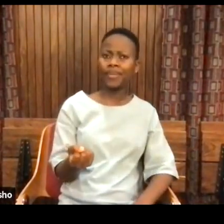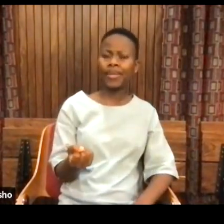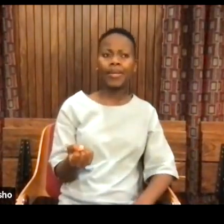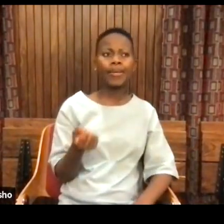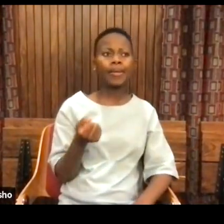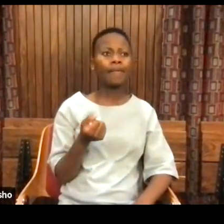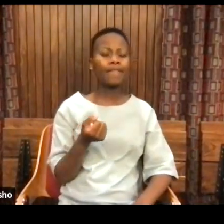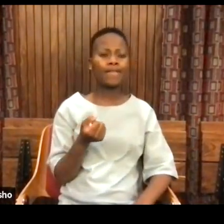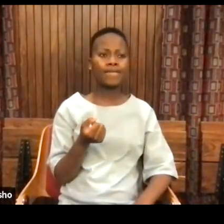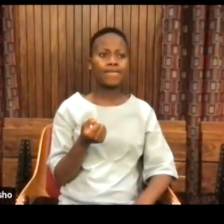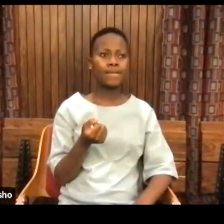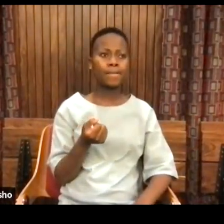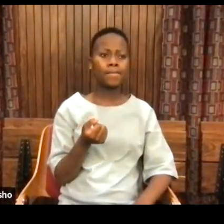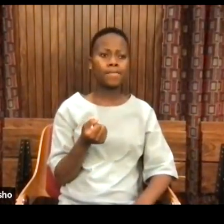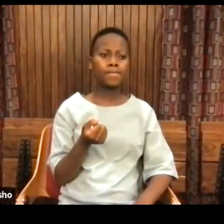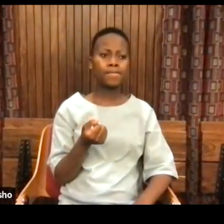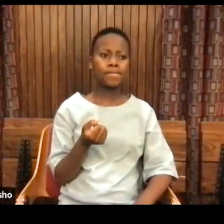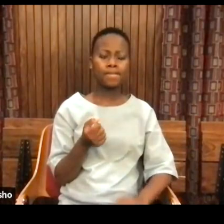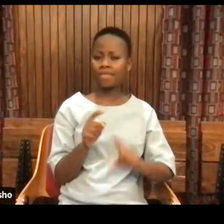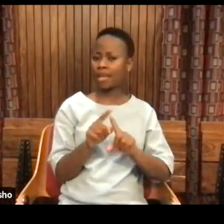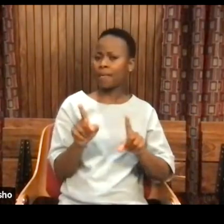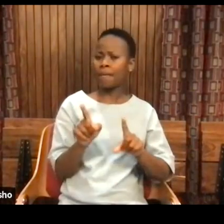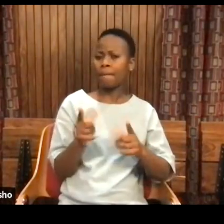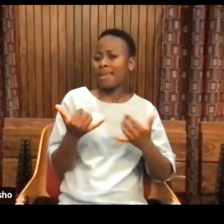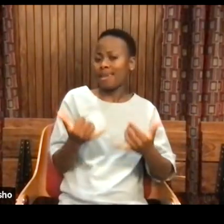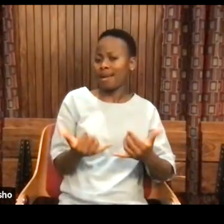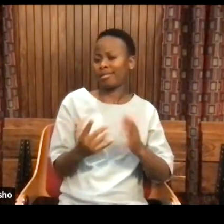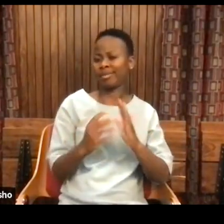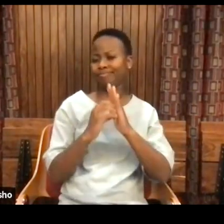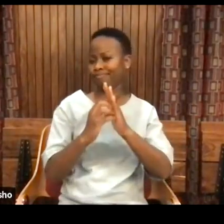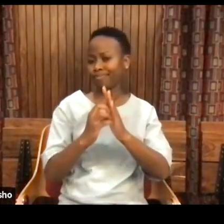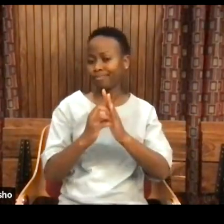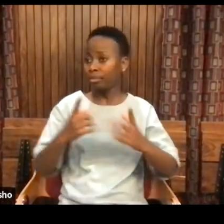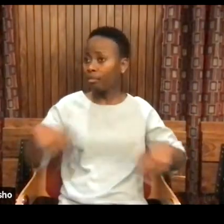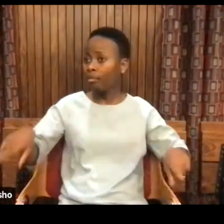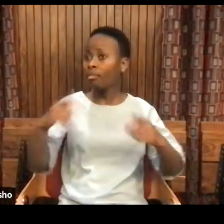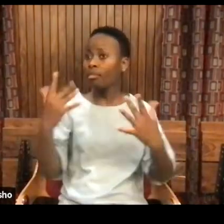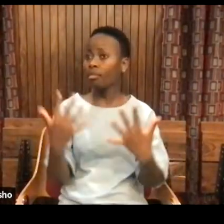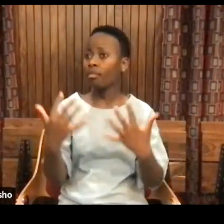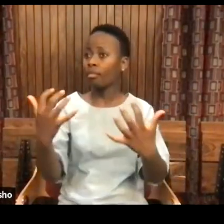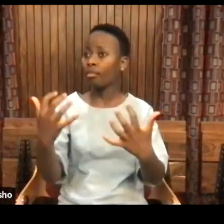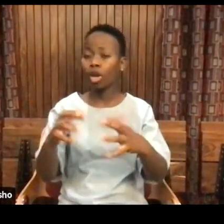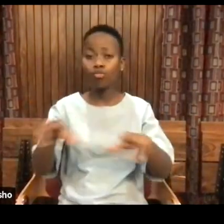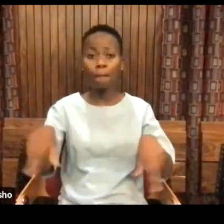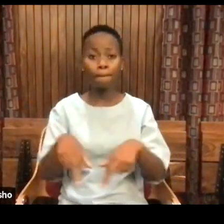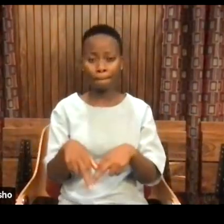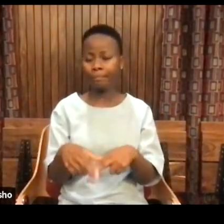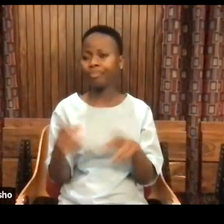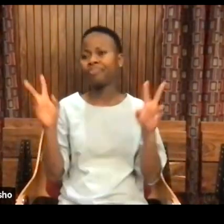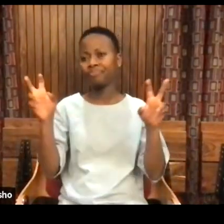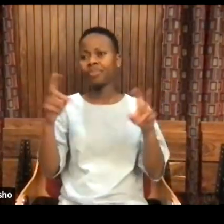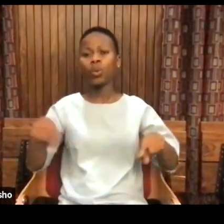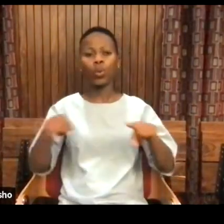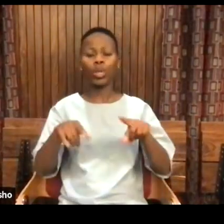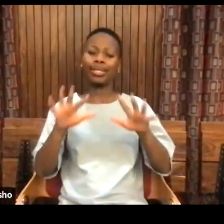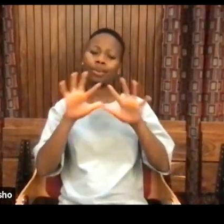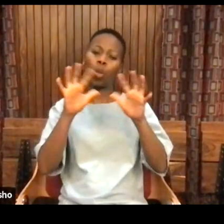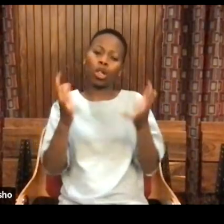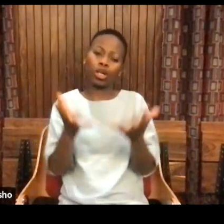But now, let's just say, all of us here in this room represent the whole world.